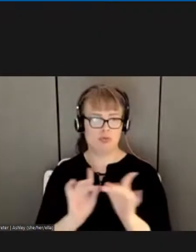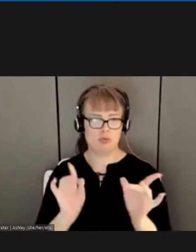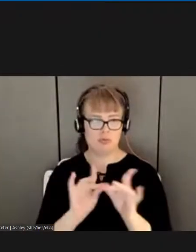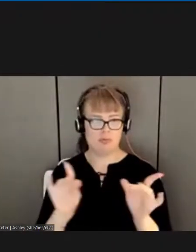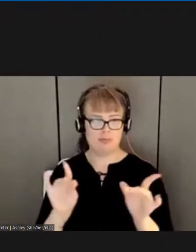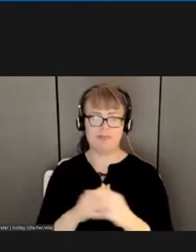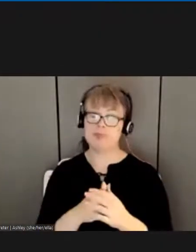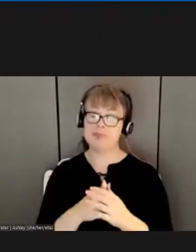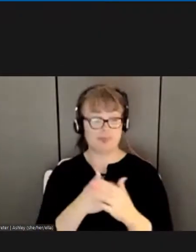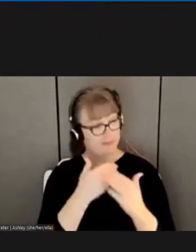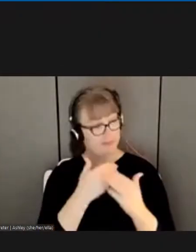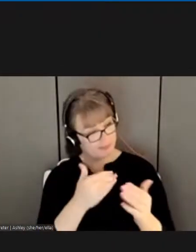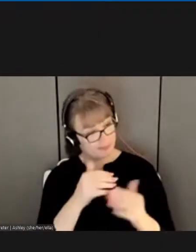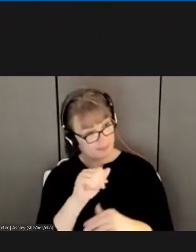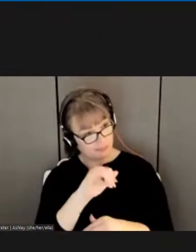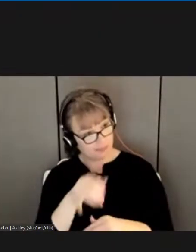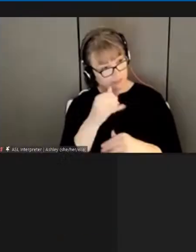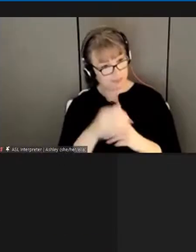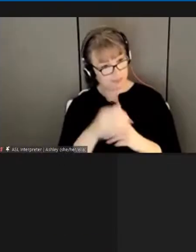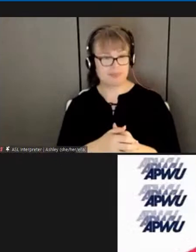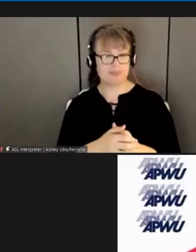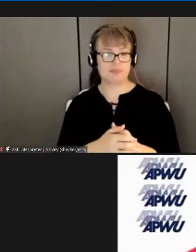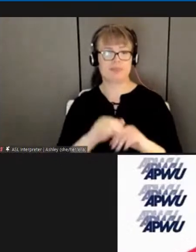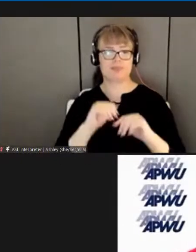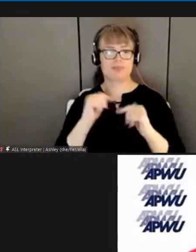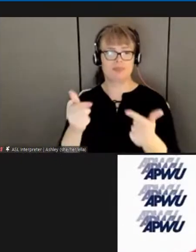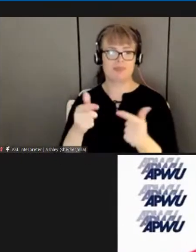sister tiffany foster northeast regional